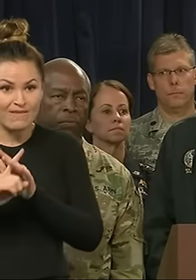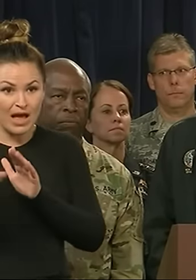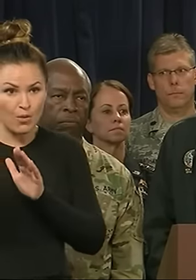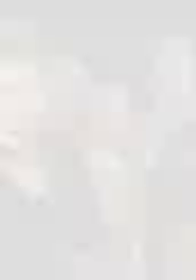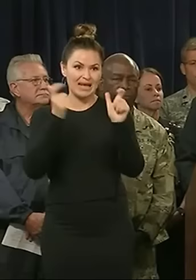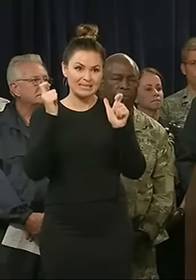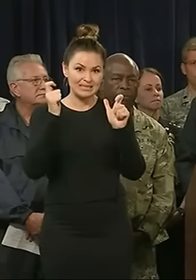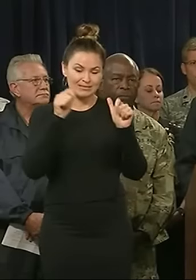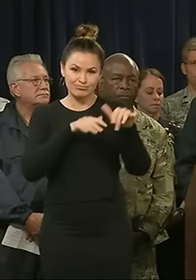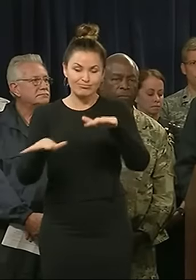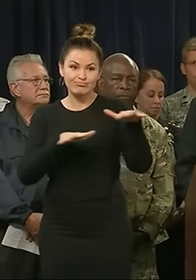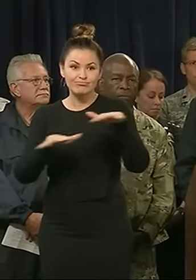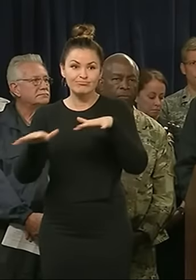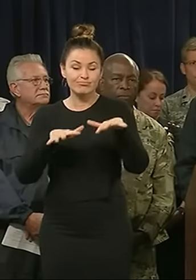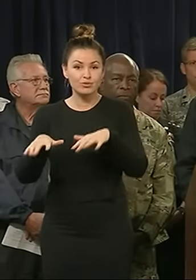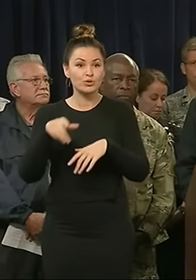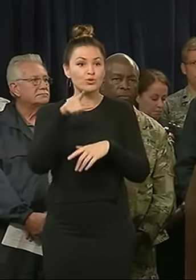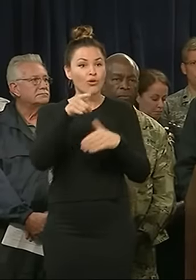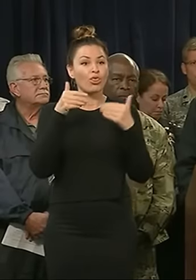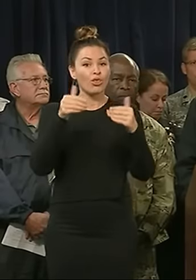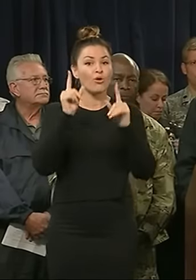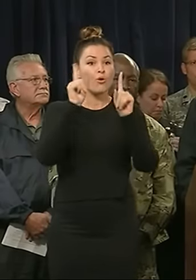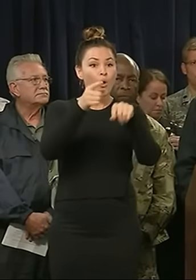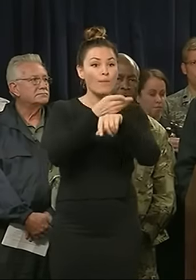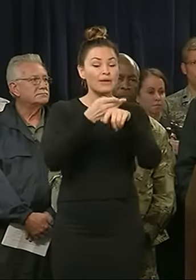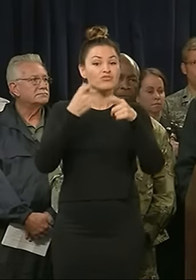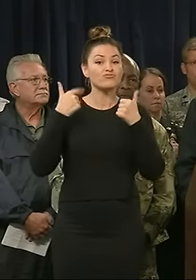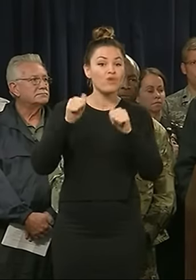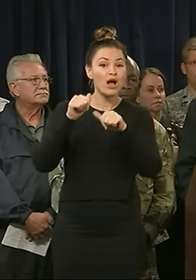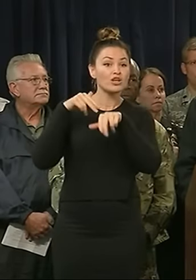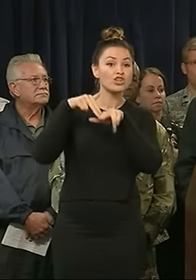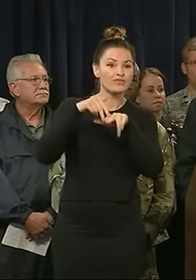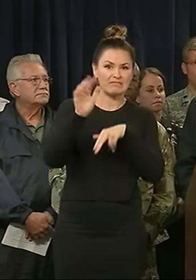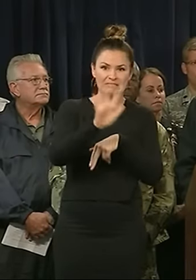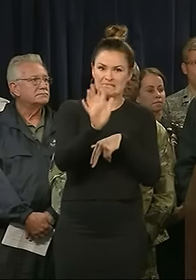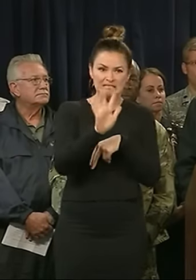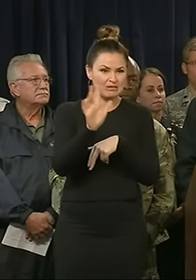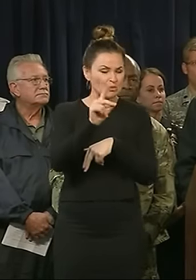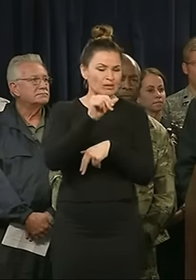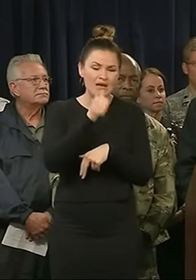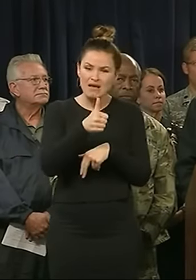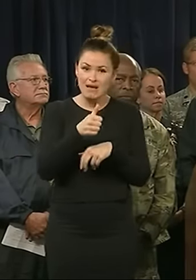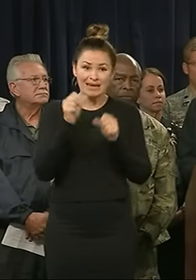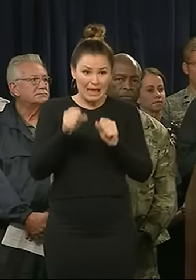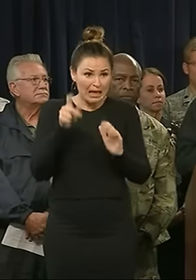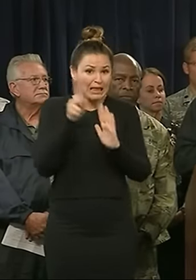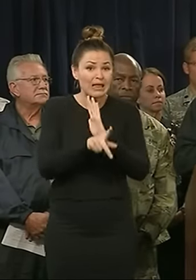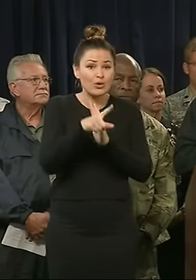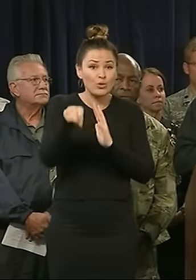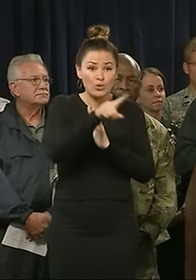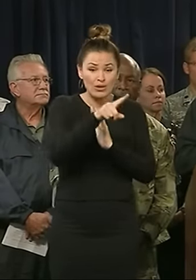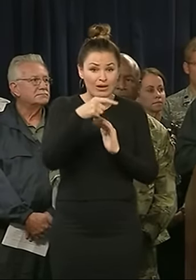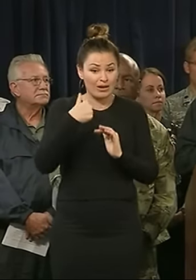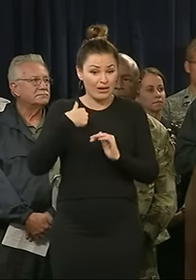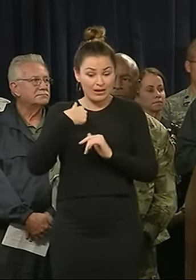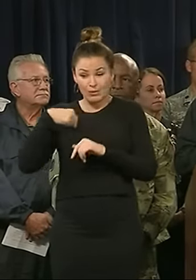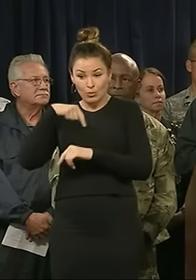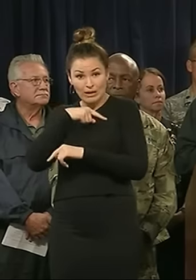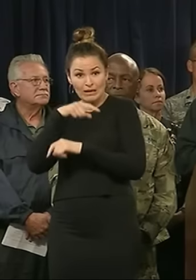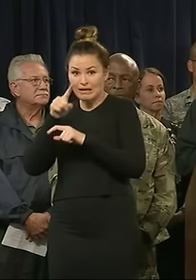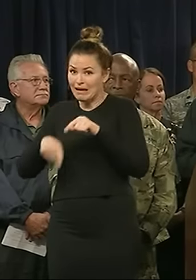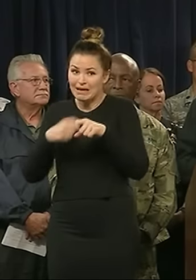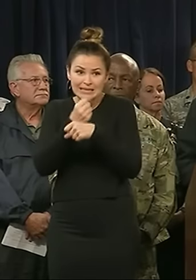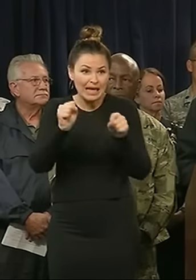shelter. Please do not risk going out on the beach and trying to surf. Again, this can kill you and we cannot save you.